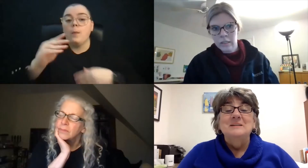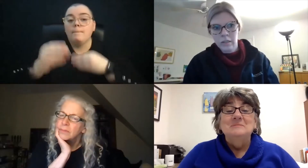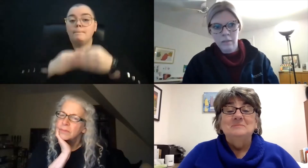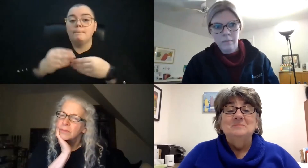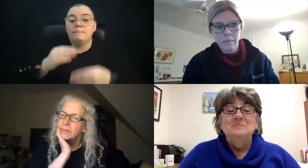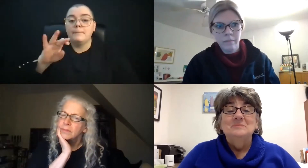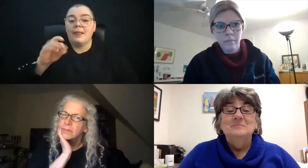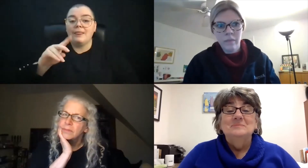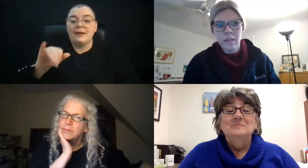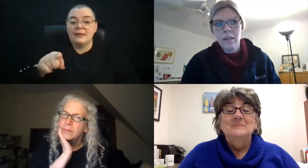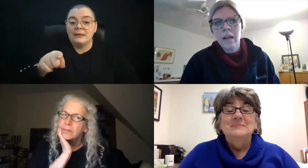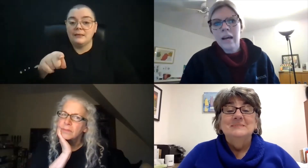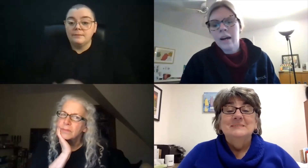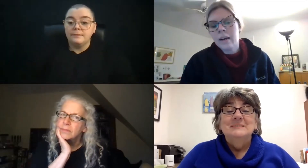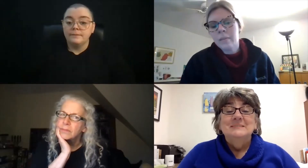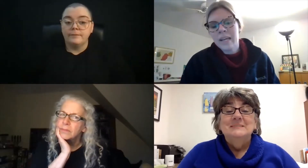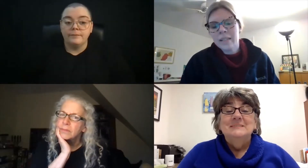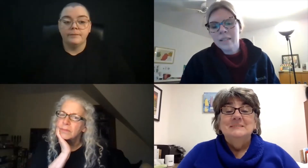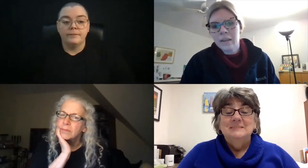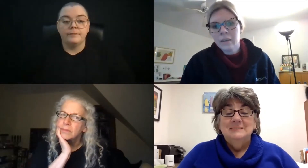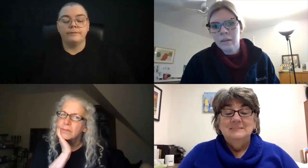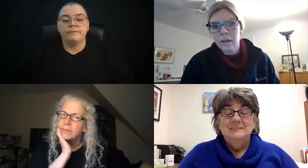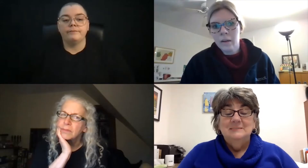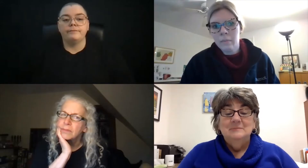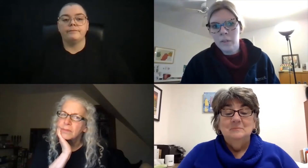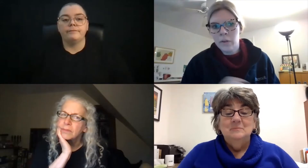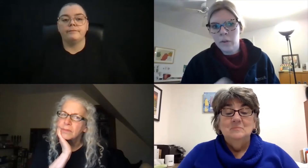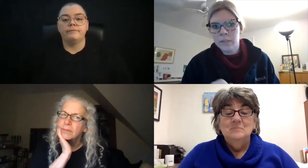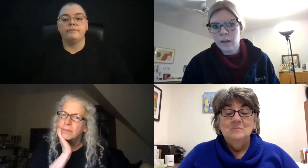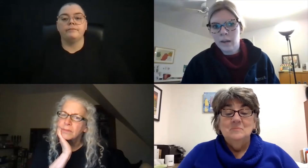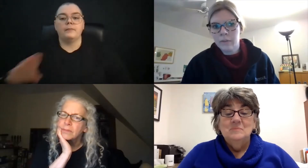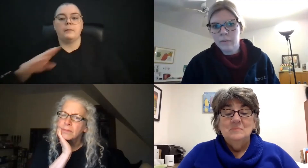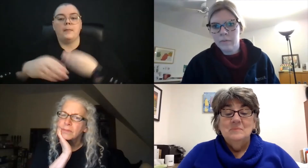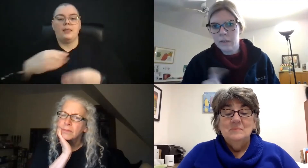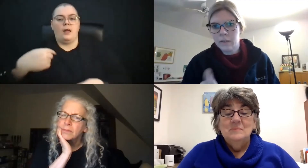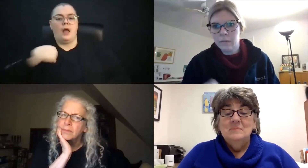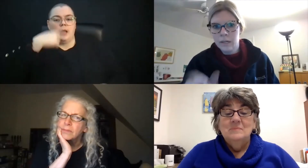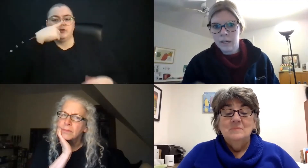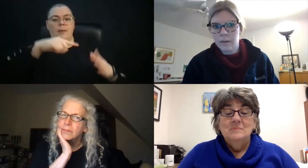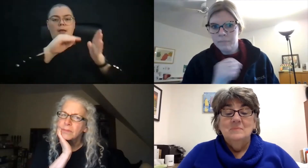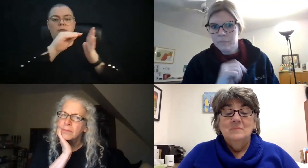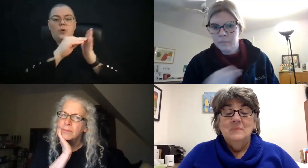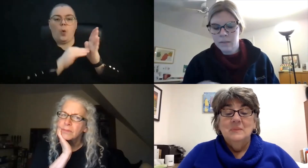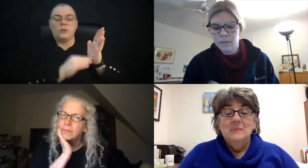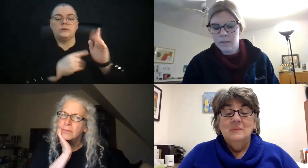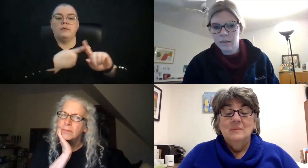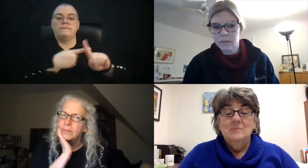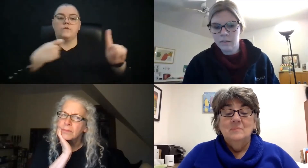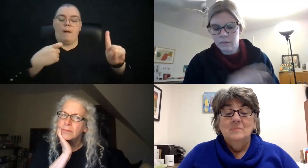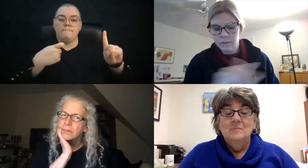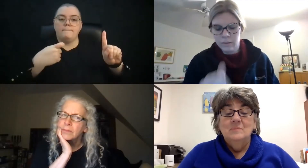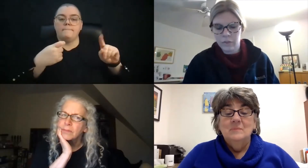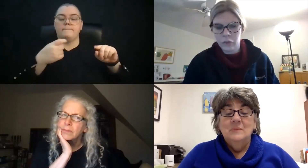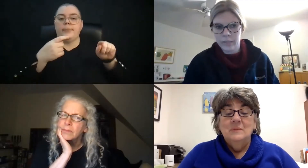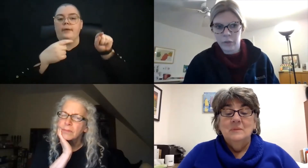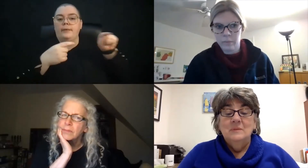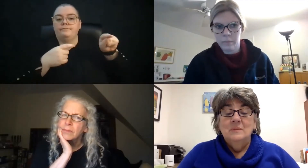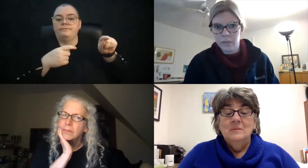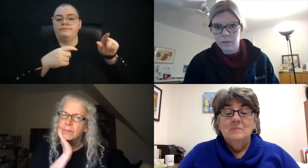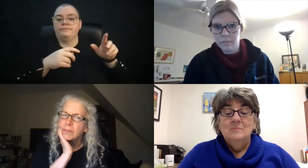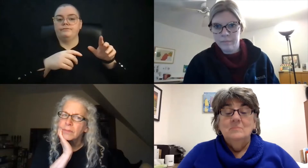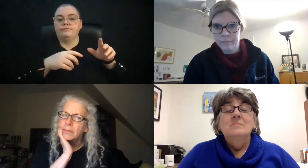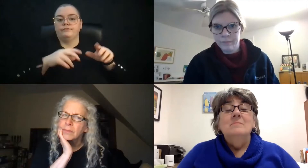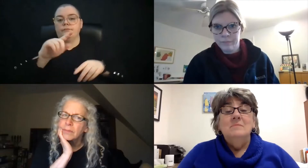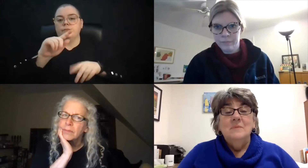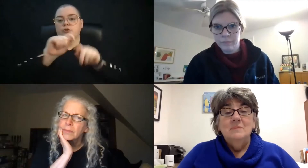to say. I can take notes off of the transcript.